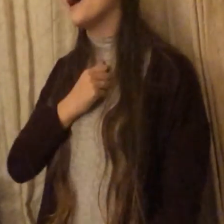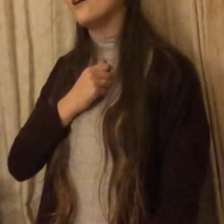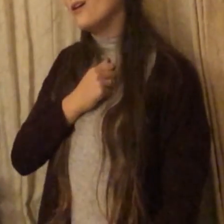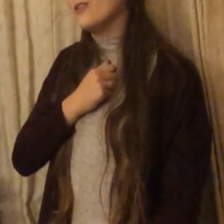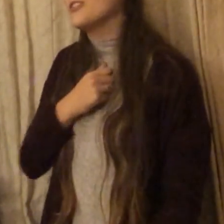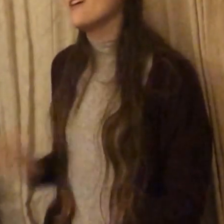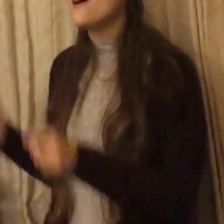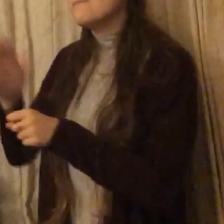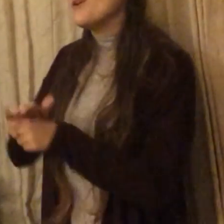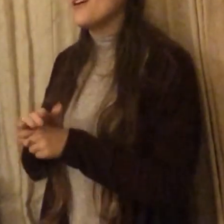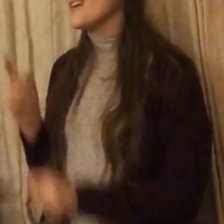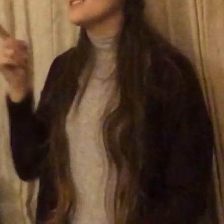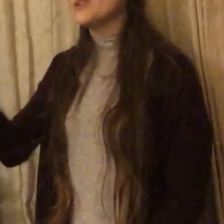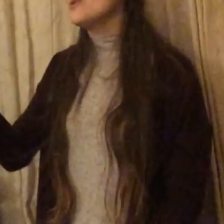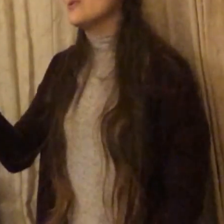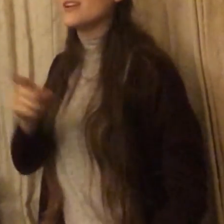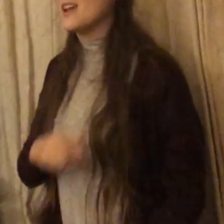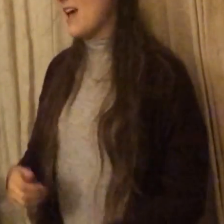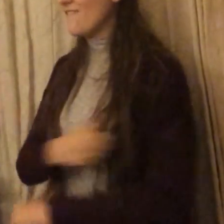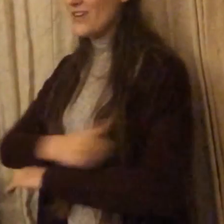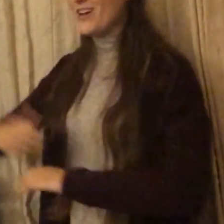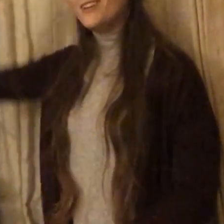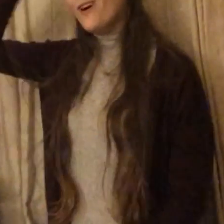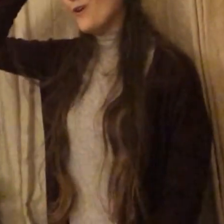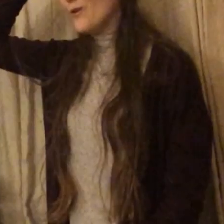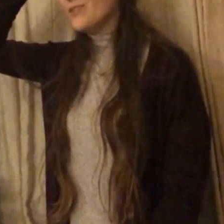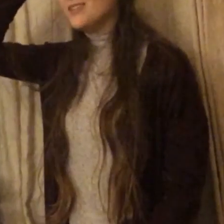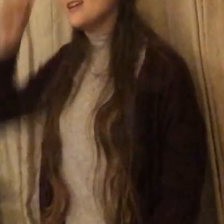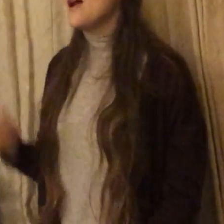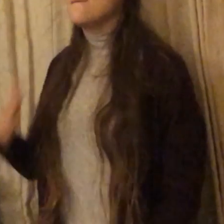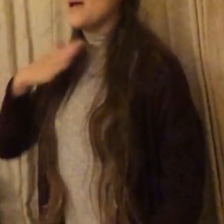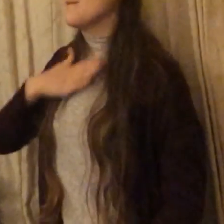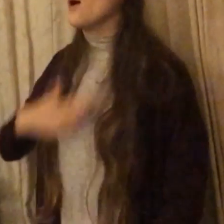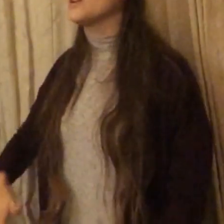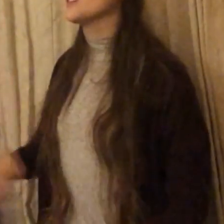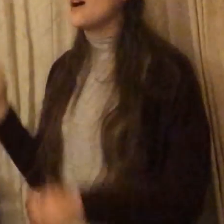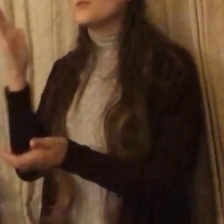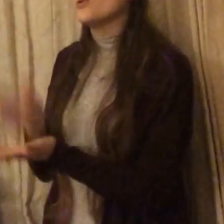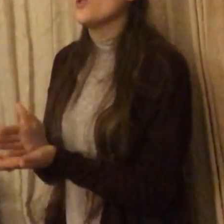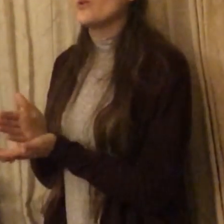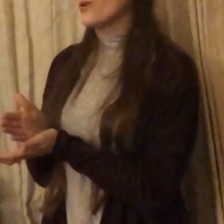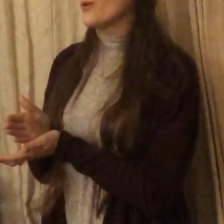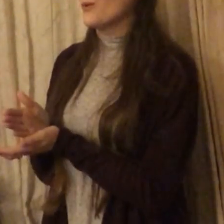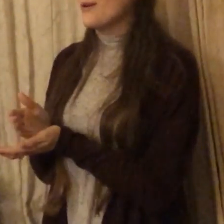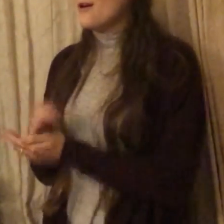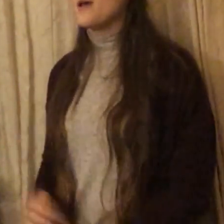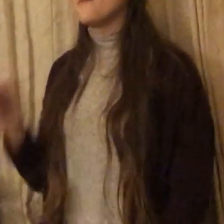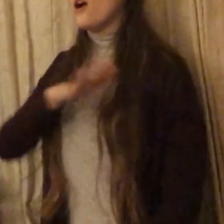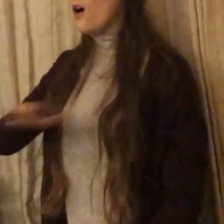my own More than you could ever know Make my wish come true Ooh Baby